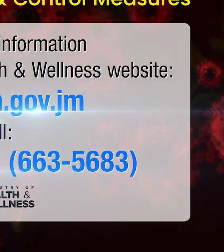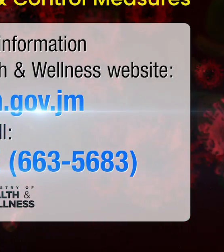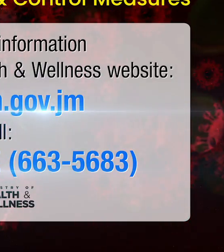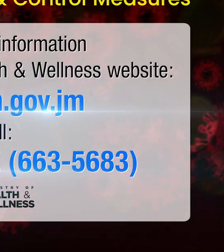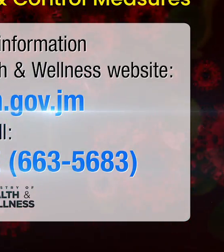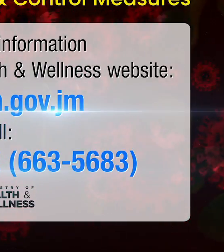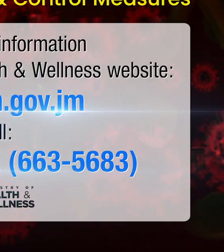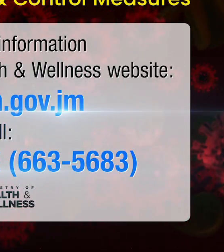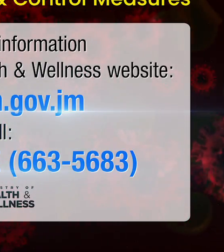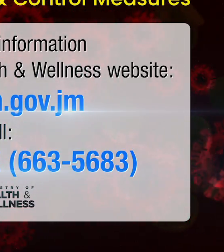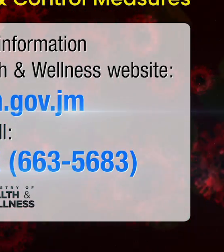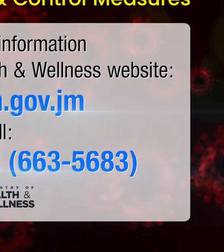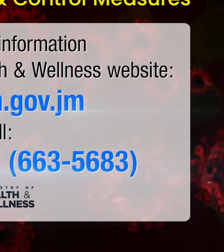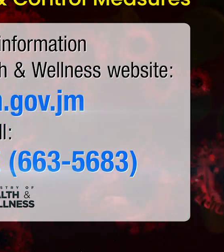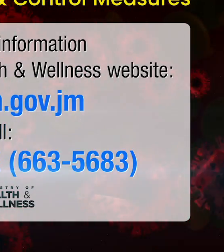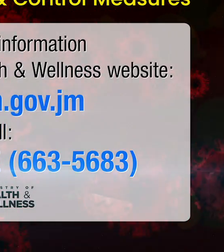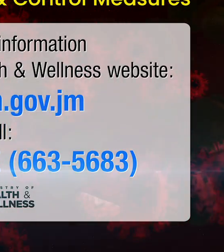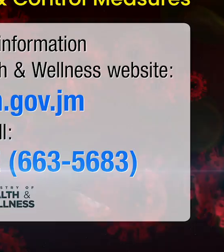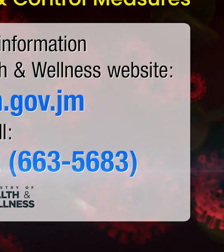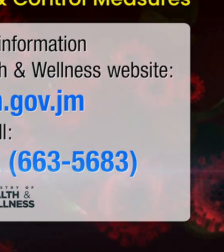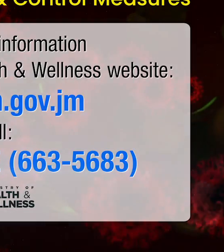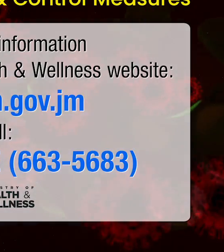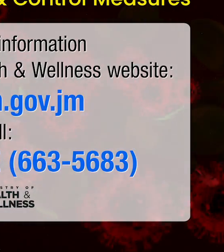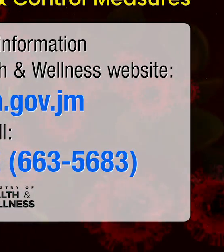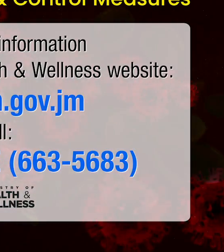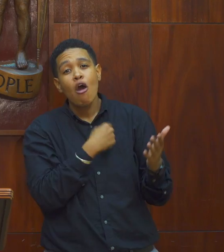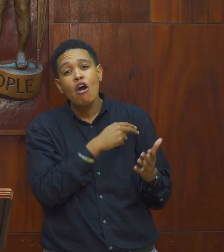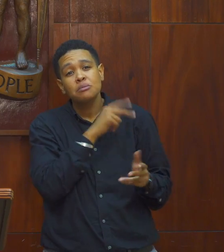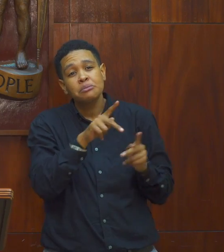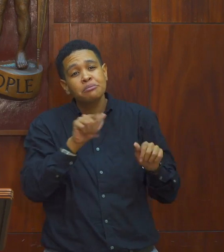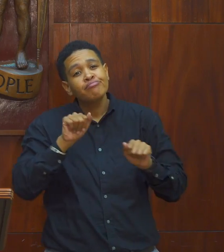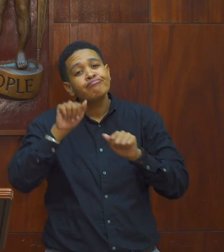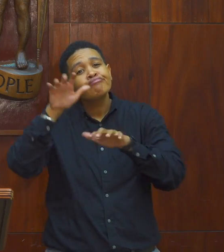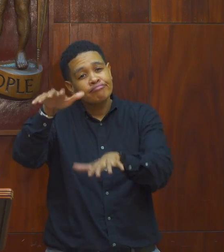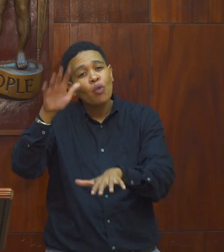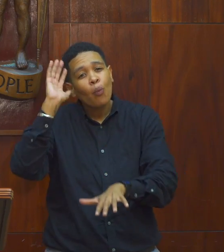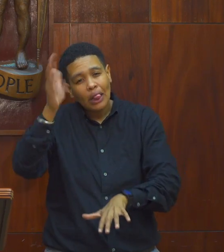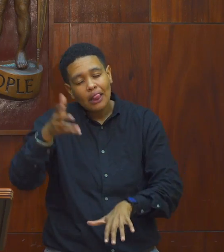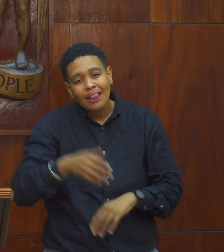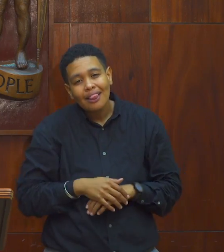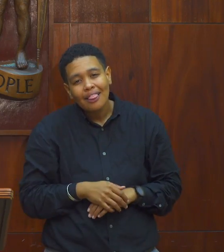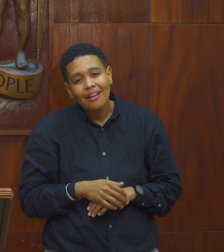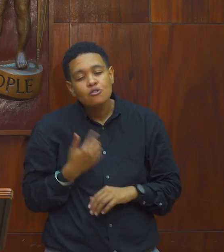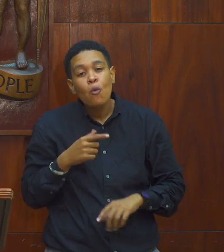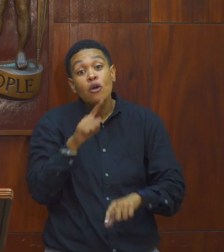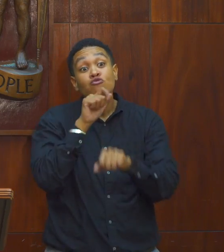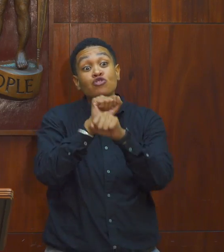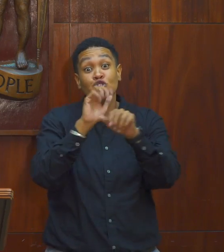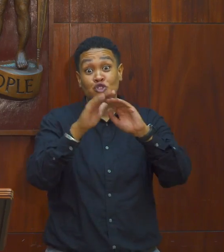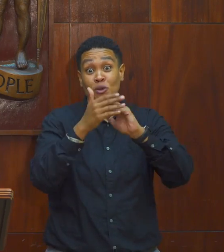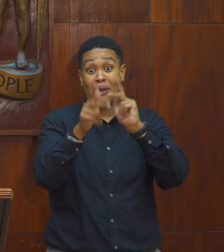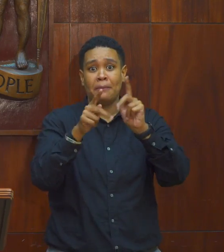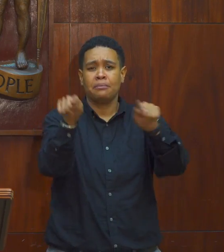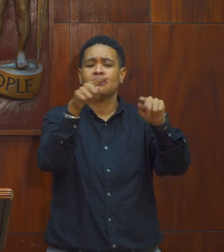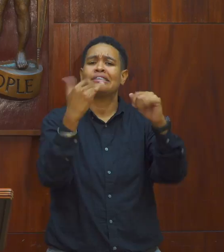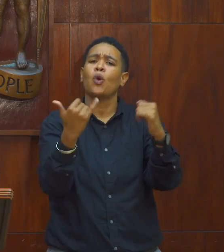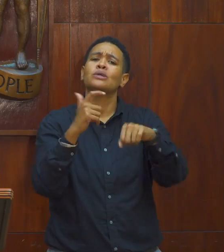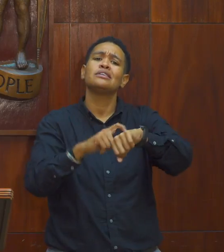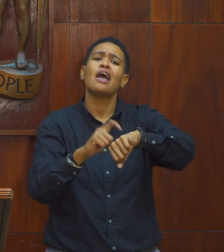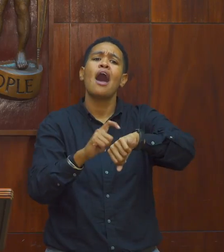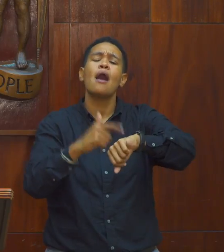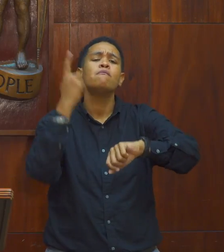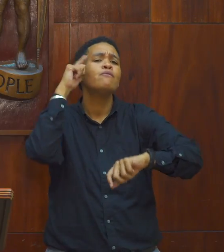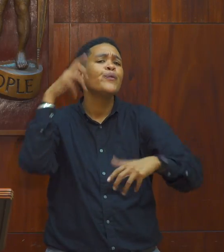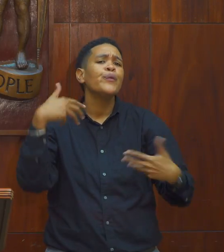-1-LOVE number and we will offer guidance. So, we want to reassure the country, it's time for